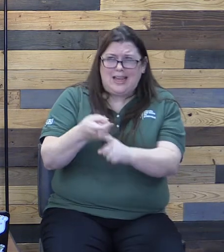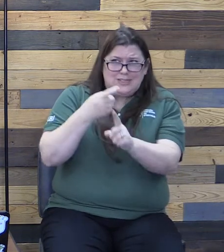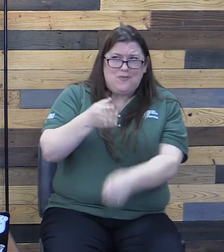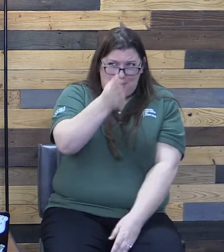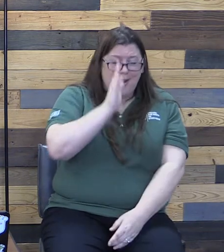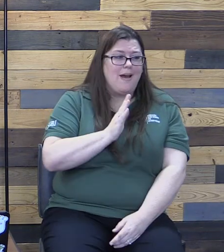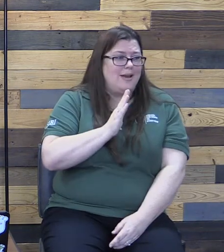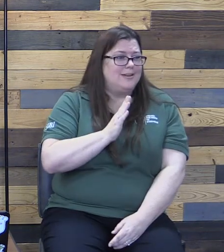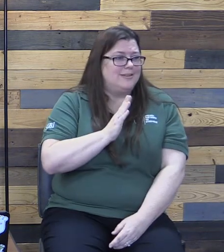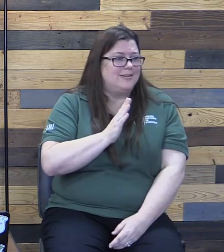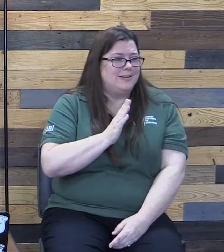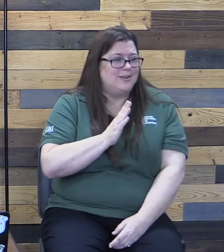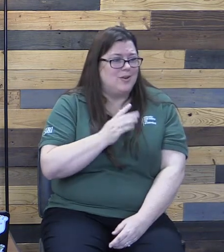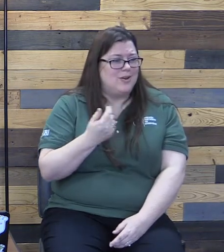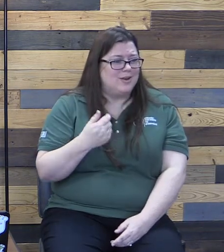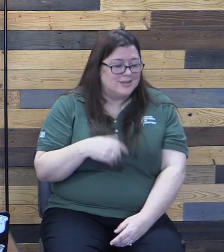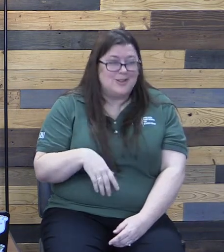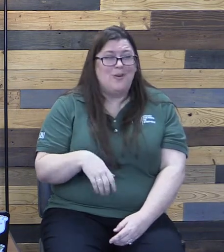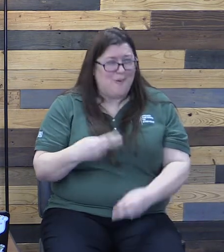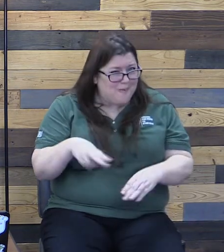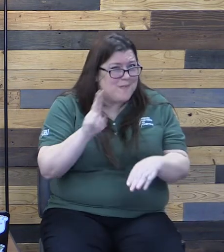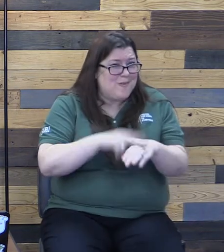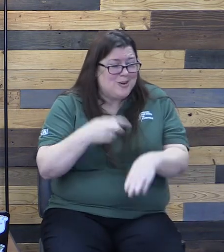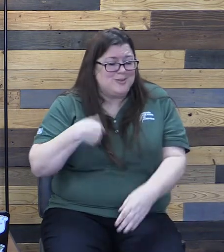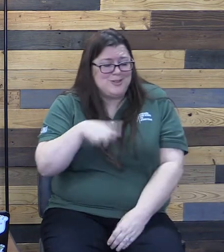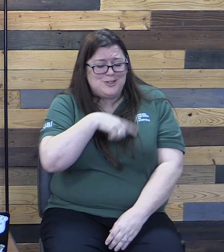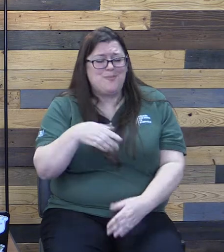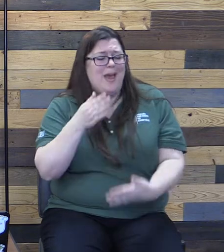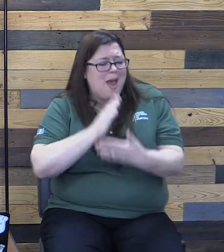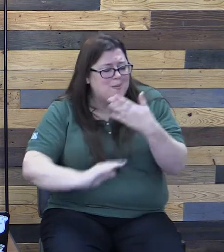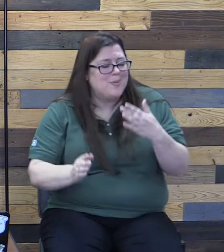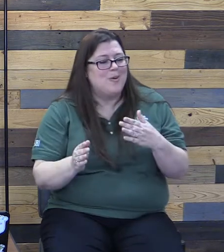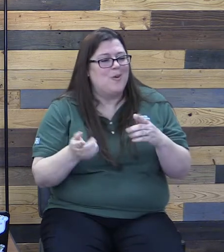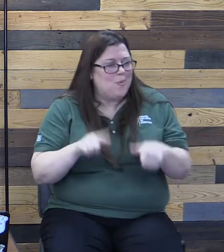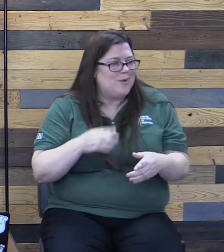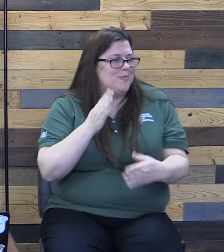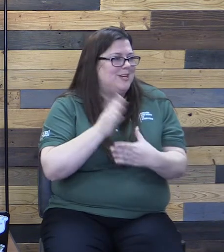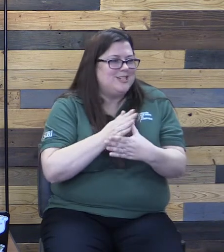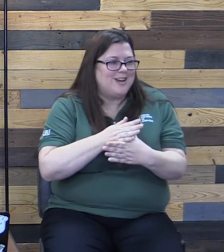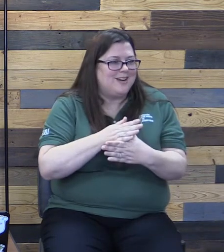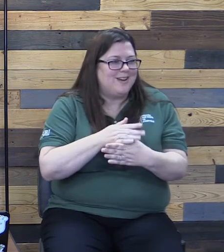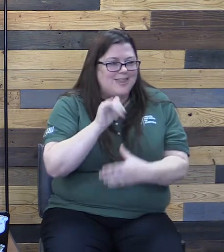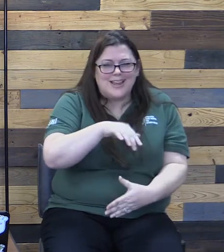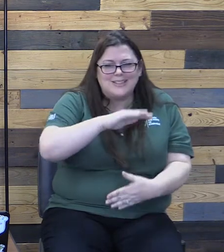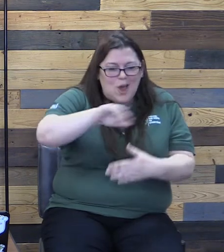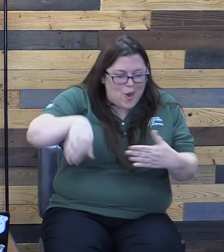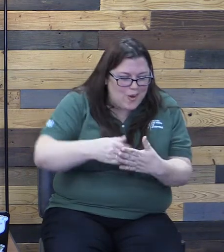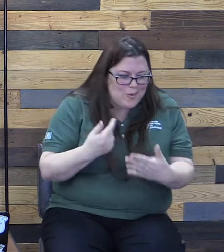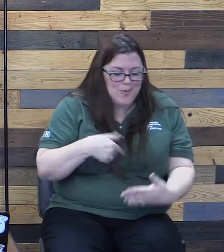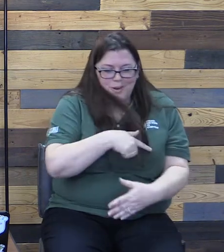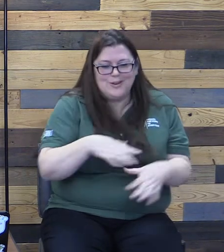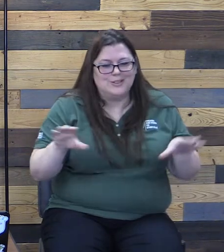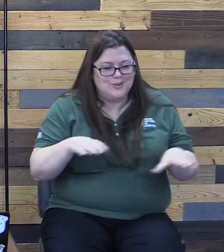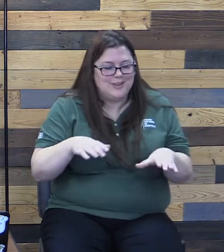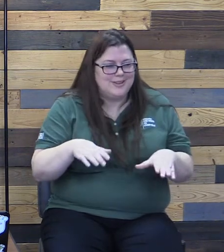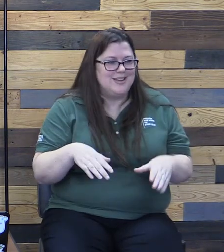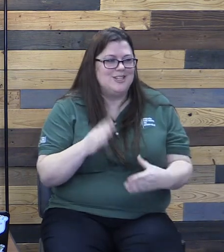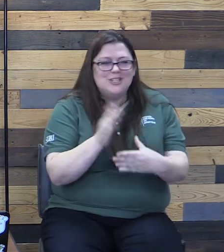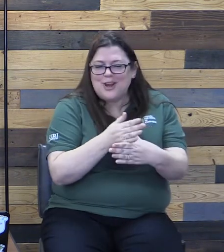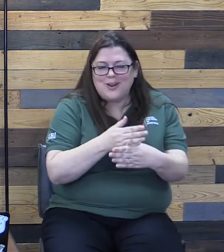So of course we should be humble when we share it, because all we're doing is sharing it, and sharing is caring.